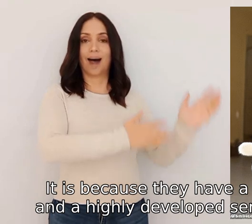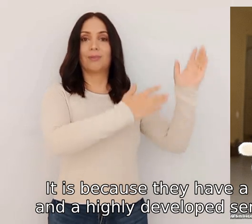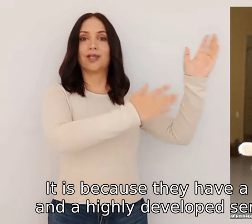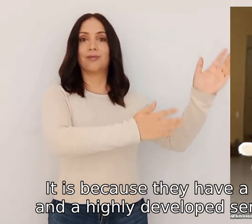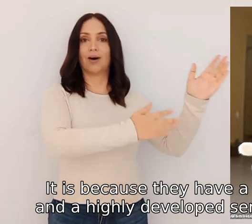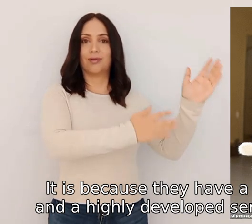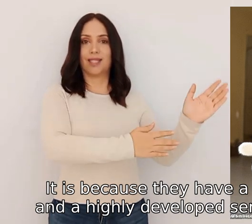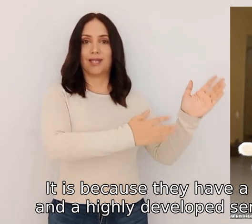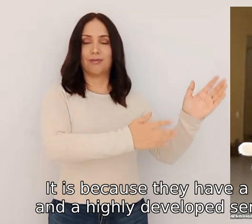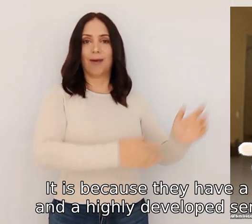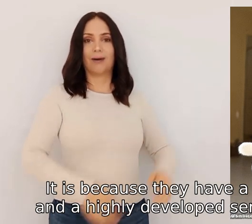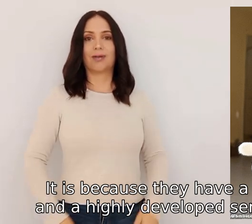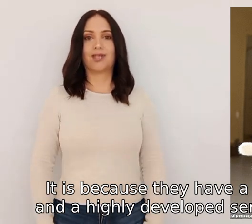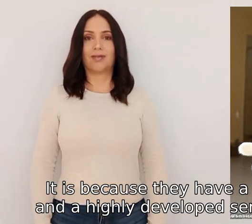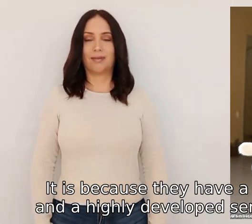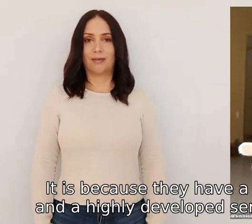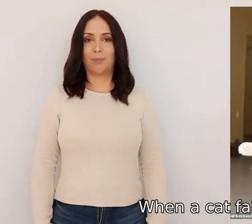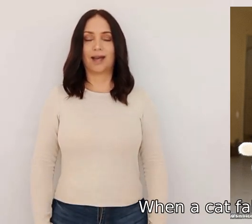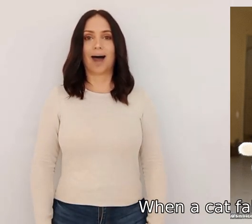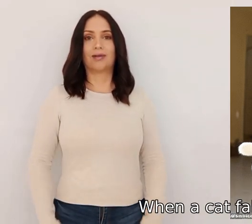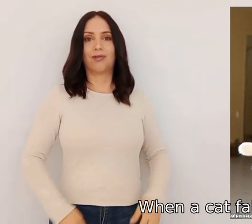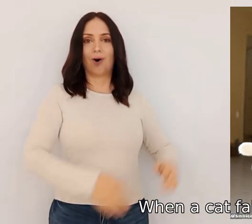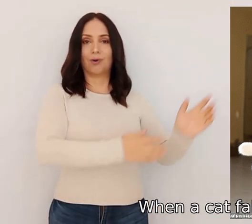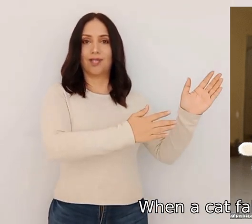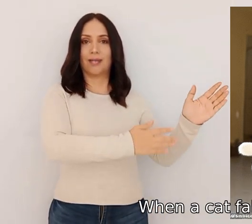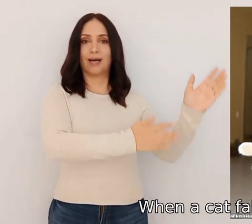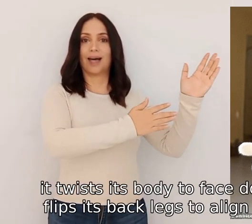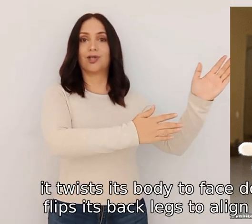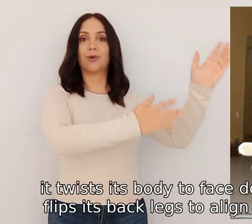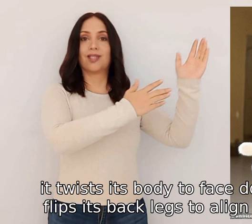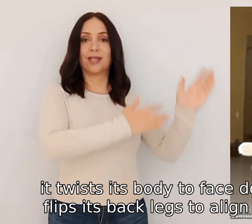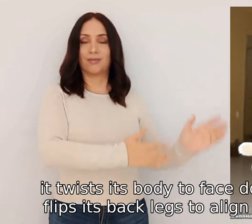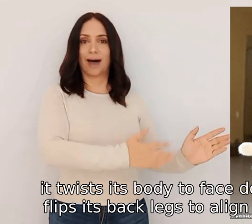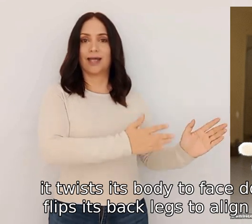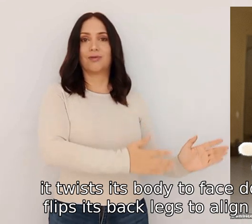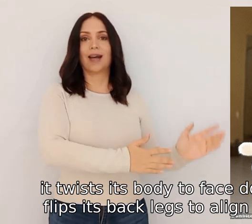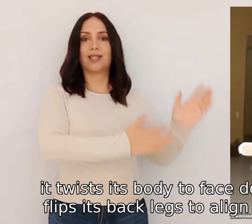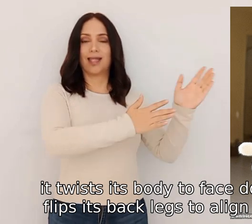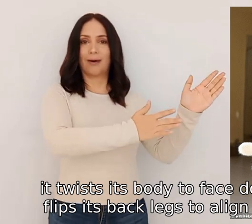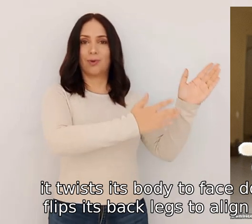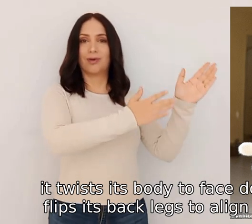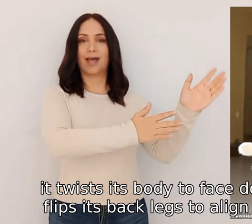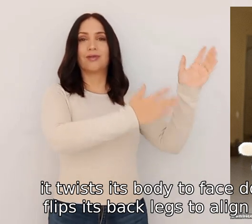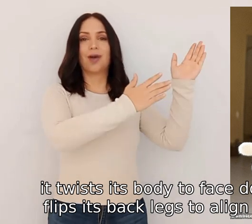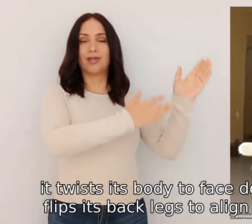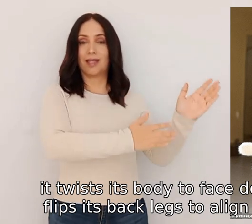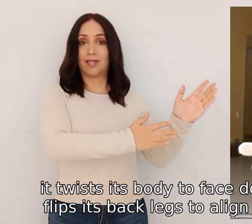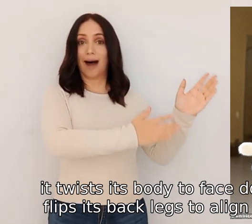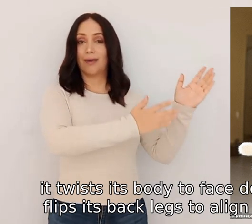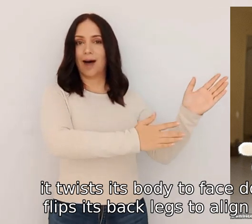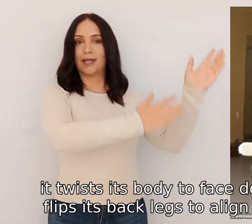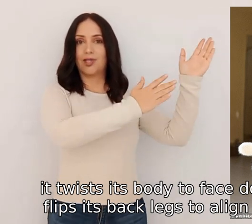and a highly developed sense of balance when a cat falls it twists its body to face downwards and